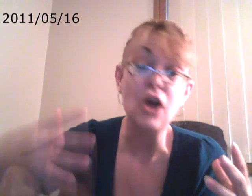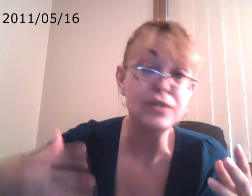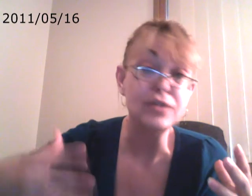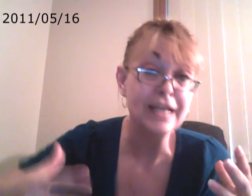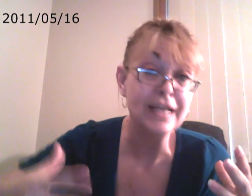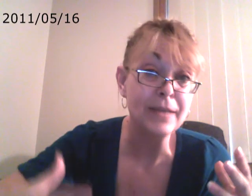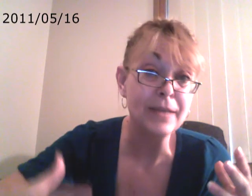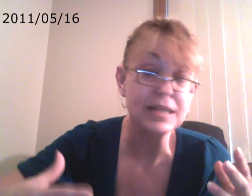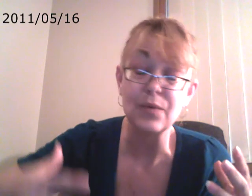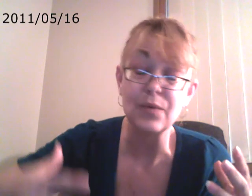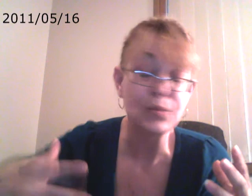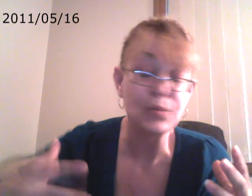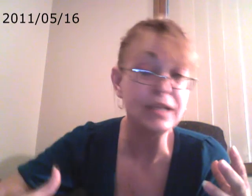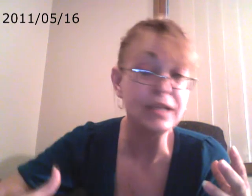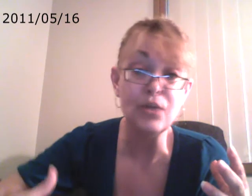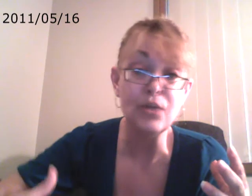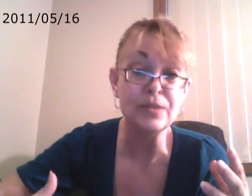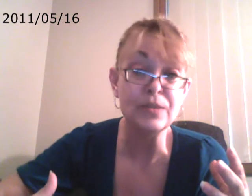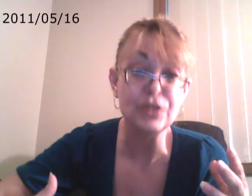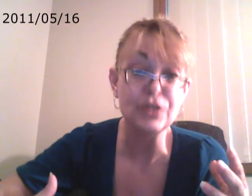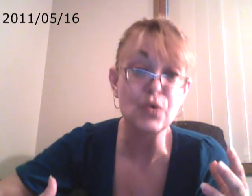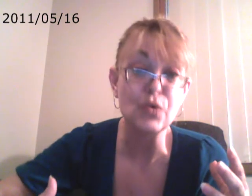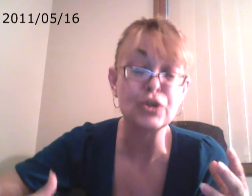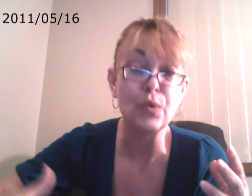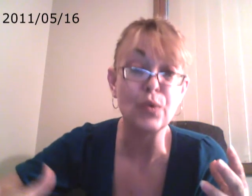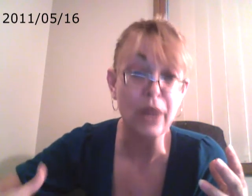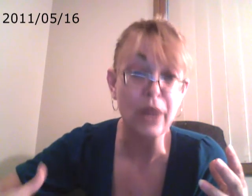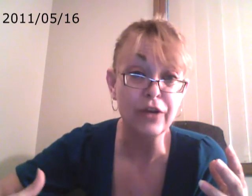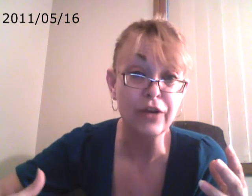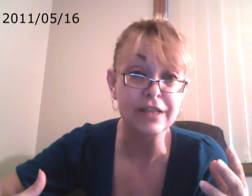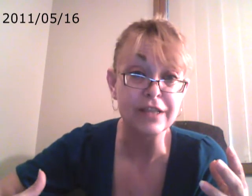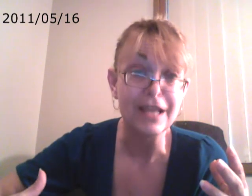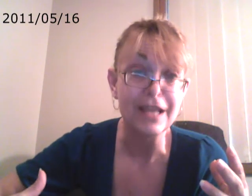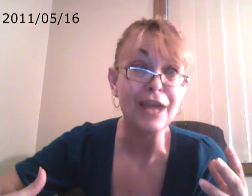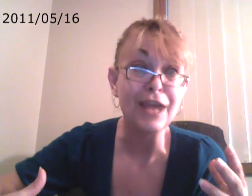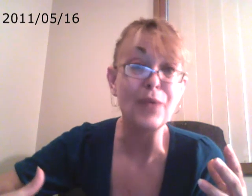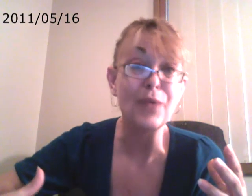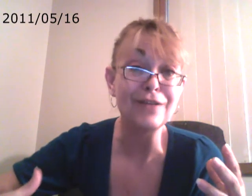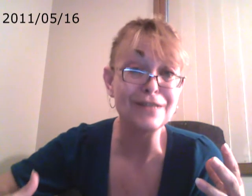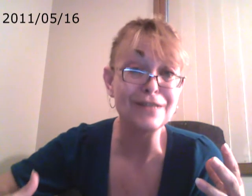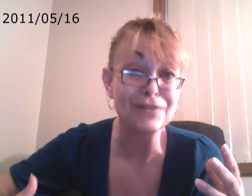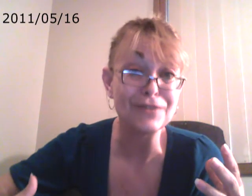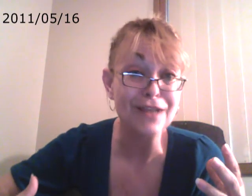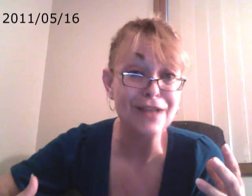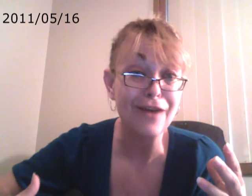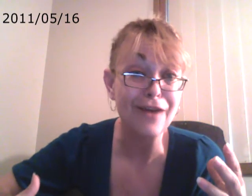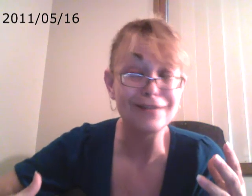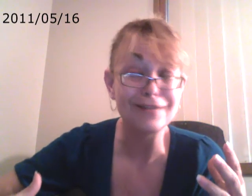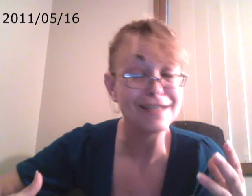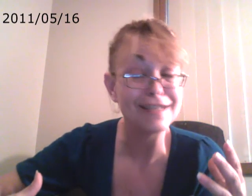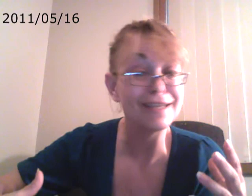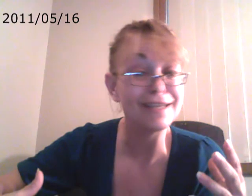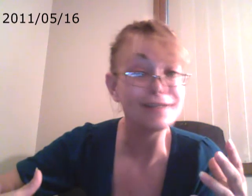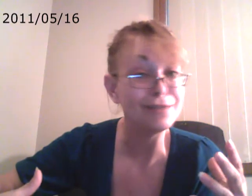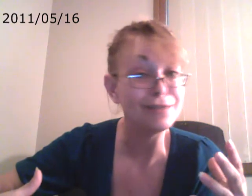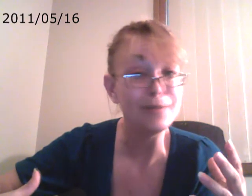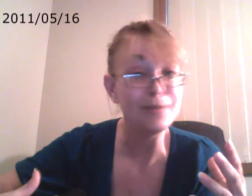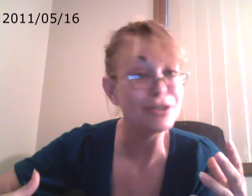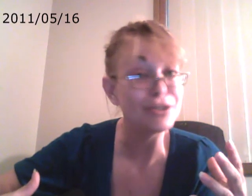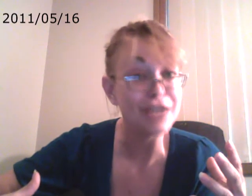holodynamics really opens the door to awareness, and awareness of yourself. It's like, you people should check